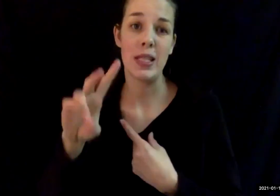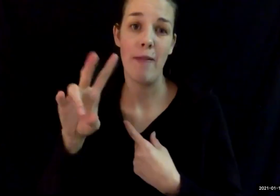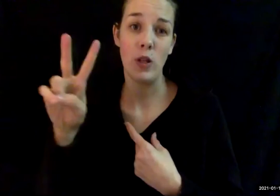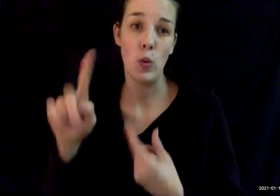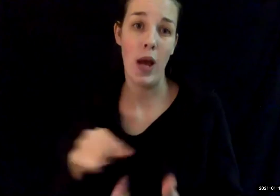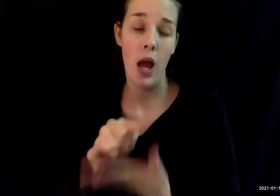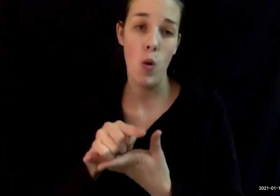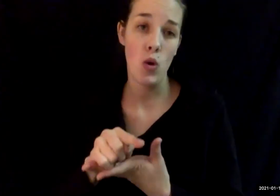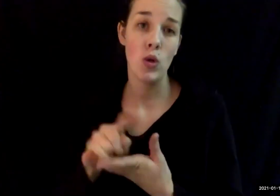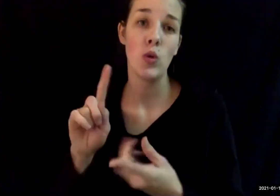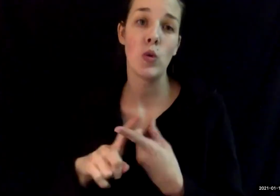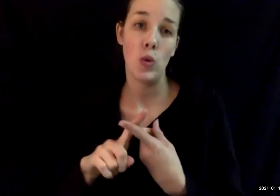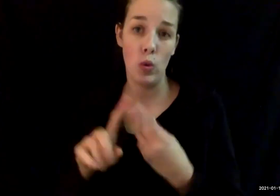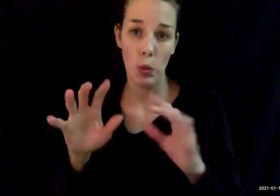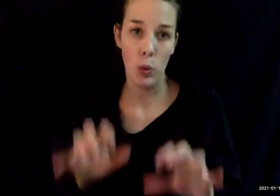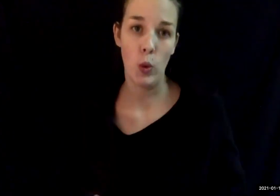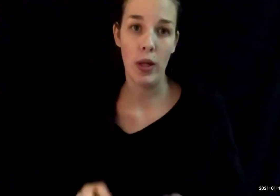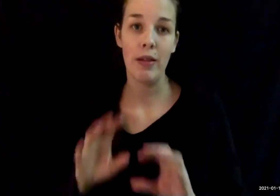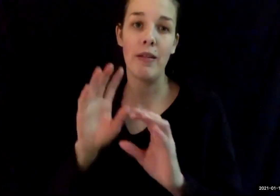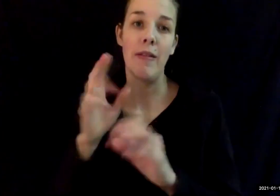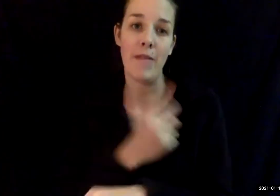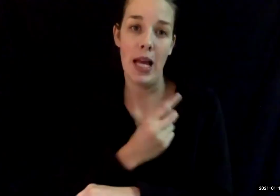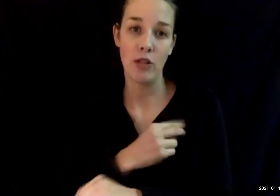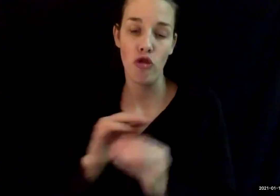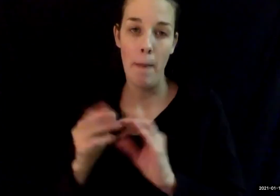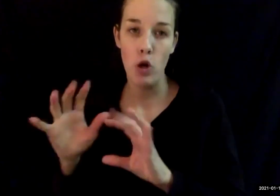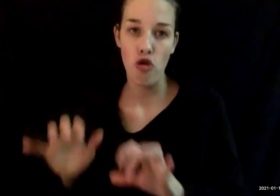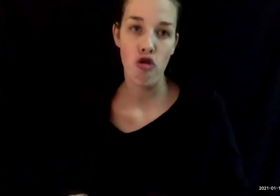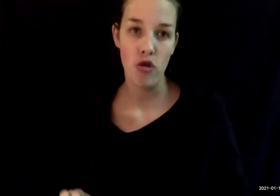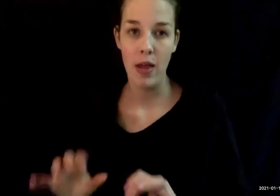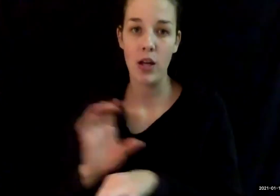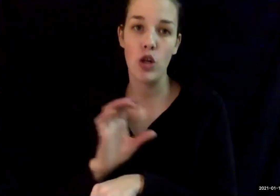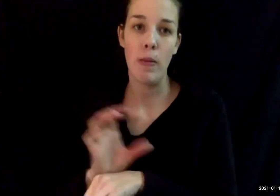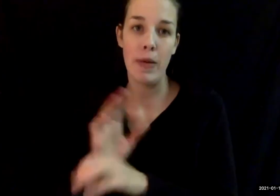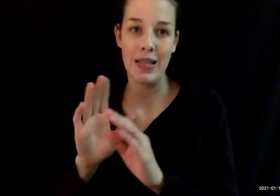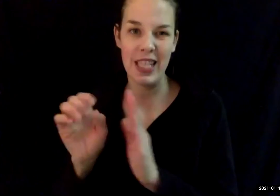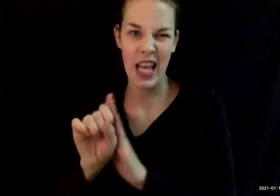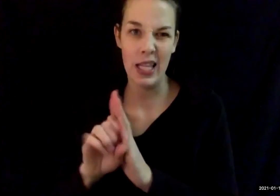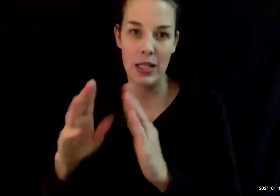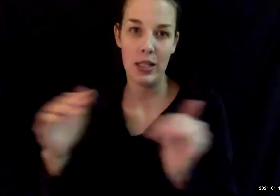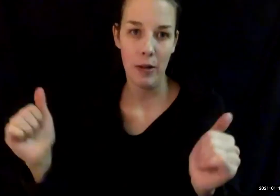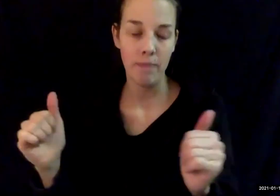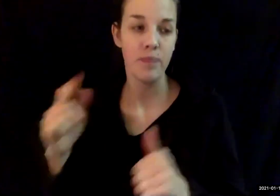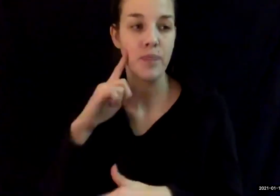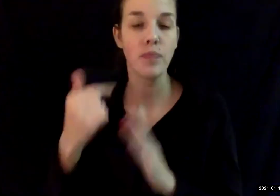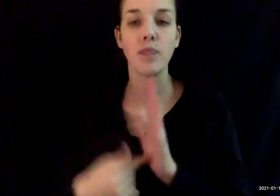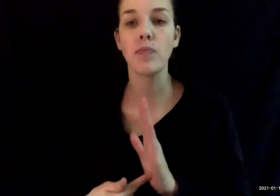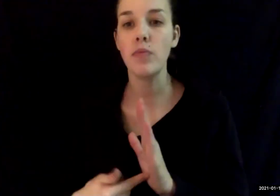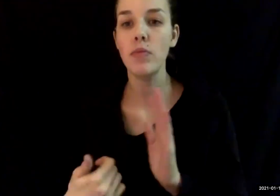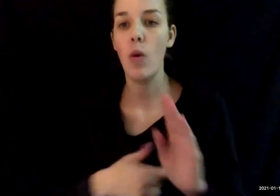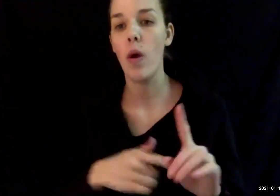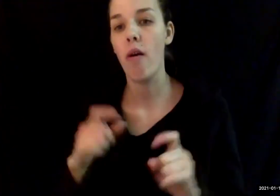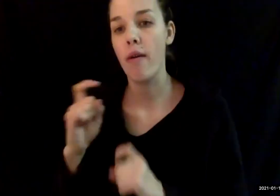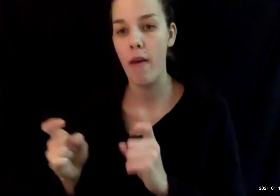to enter all of our vaccinations given into the state system. For example, we gave